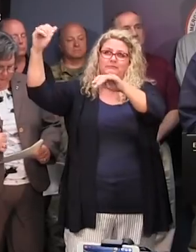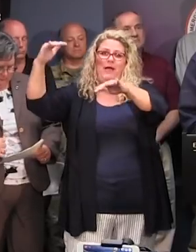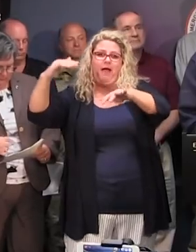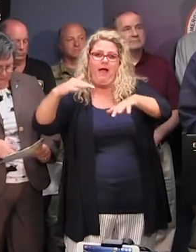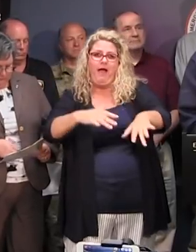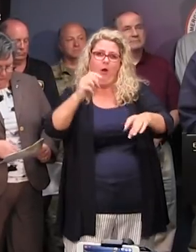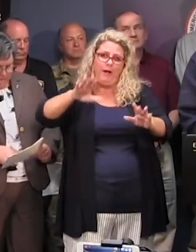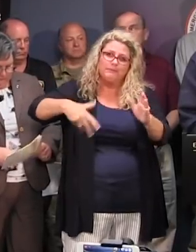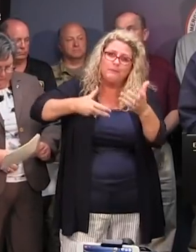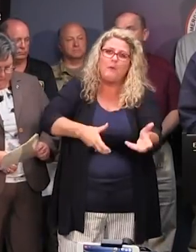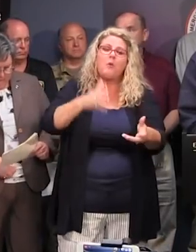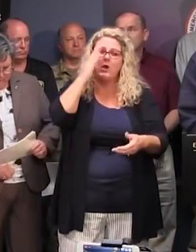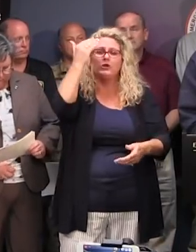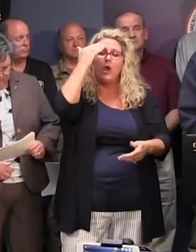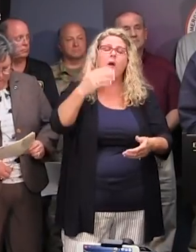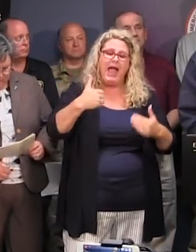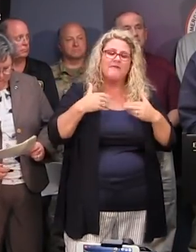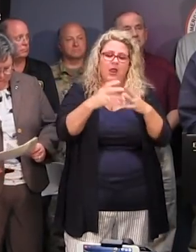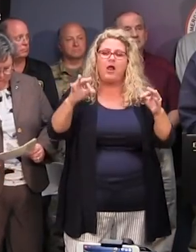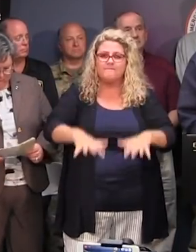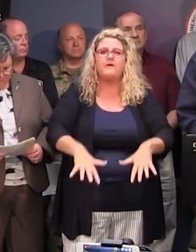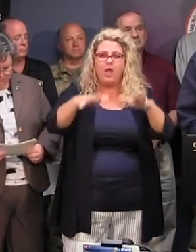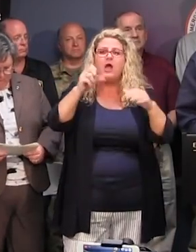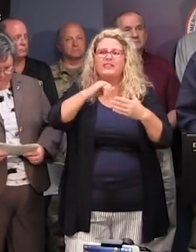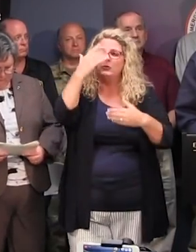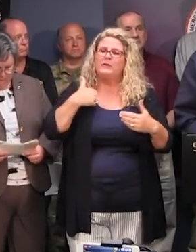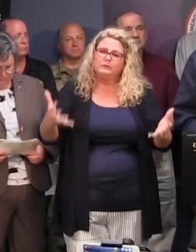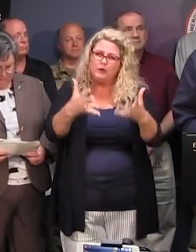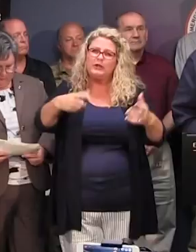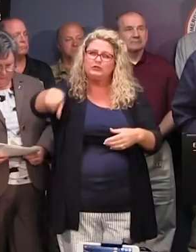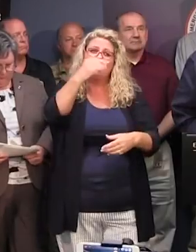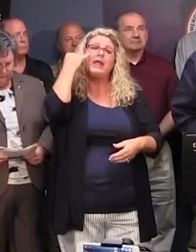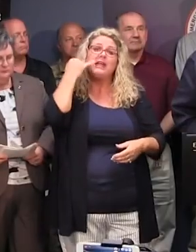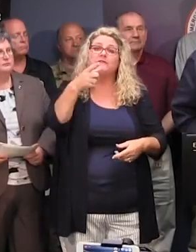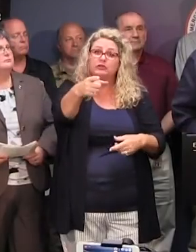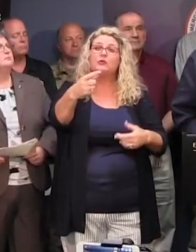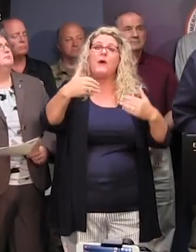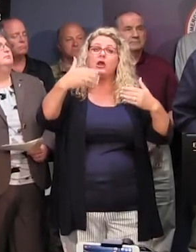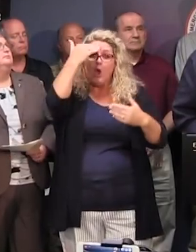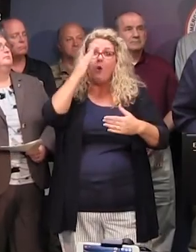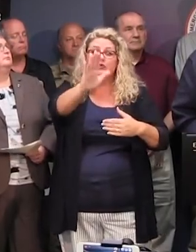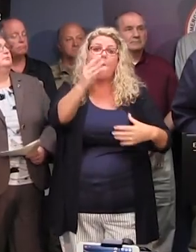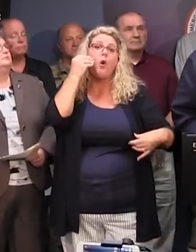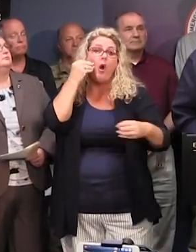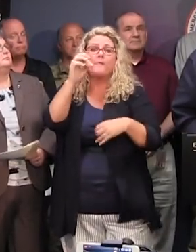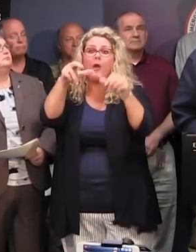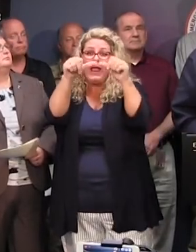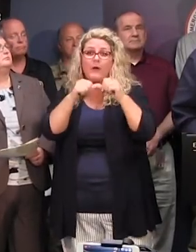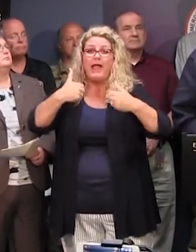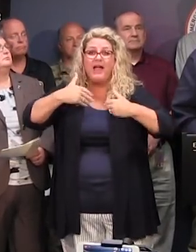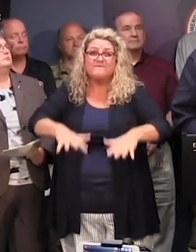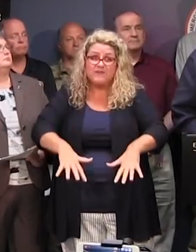we know we're going to have a lot of flooding. That's why we're urging everyone to, if they've experienced flooding before, they're likely to experience it